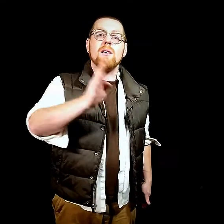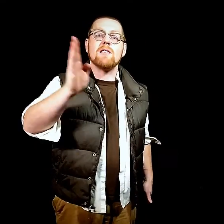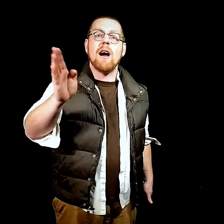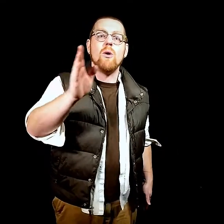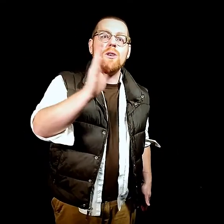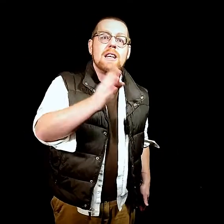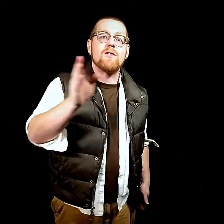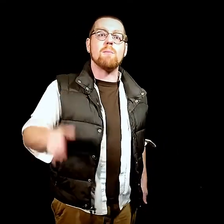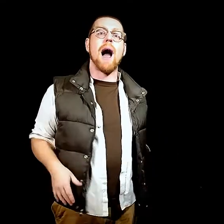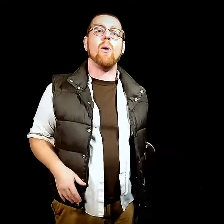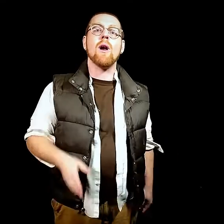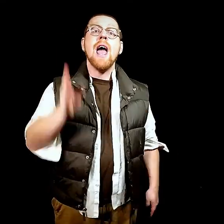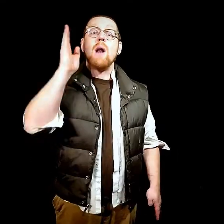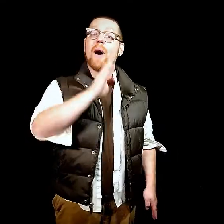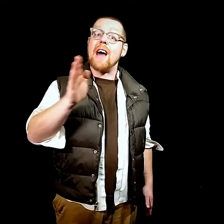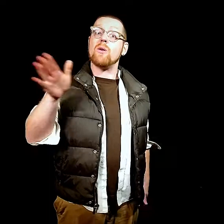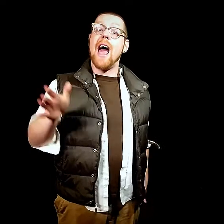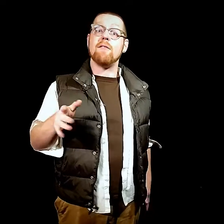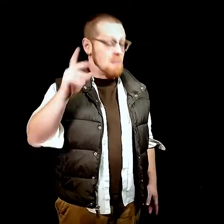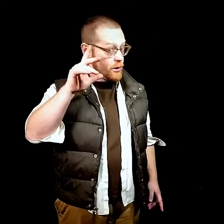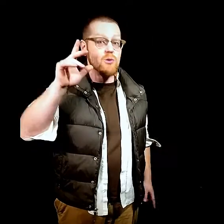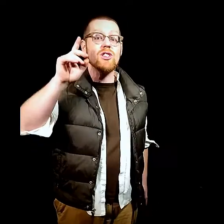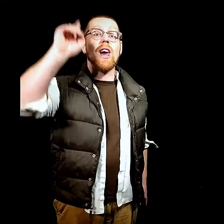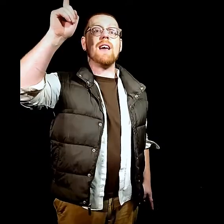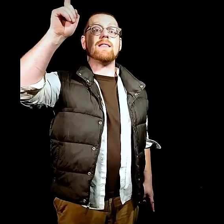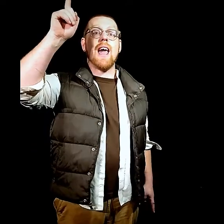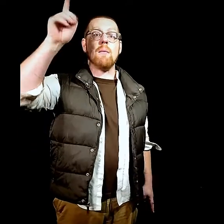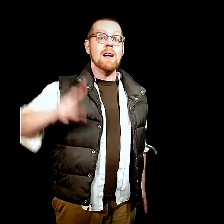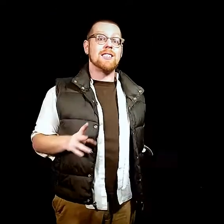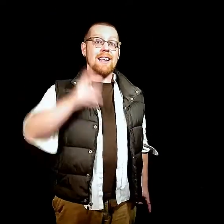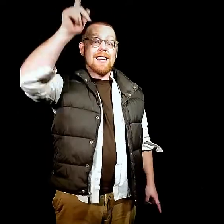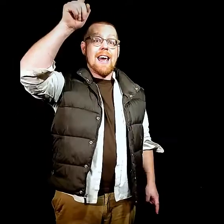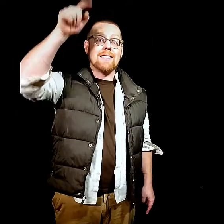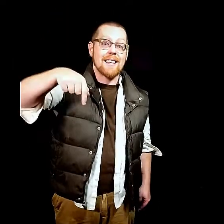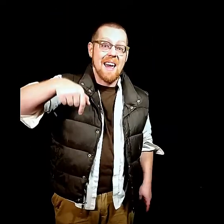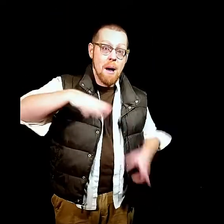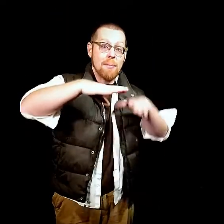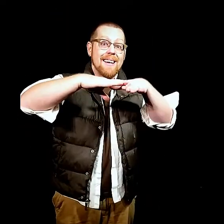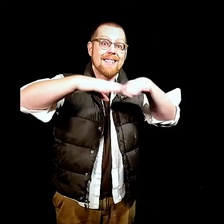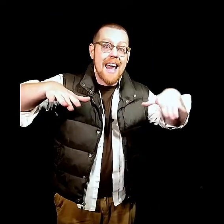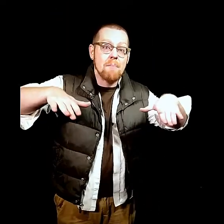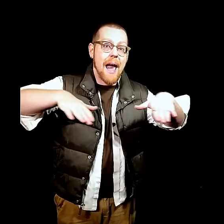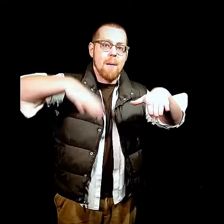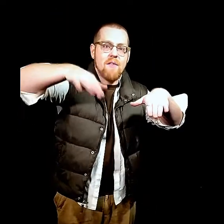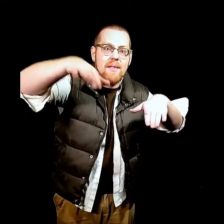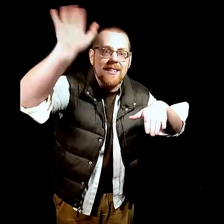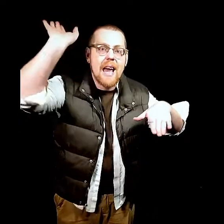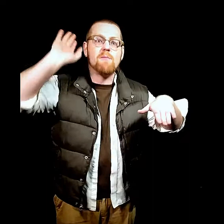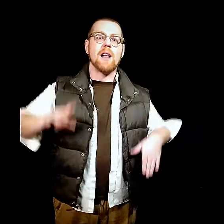of my own needs for power. And when I don't have it, I'll use the king's name. Stake the king's claim. Play the same game. Fan the same flame.